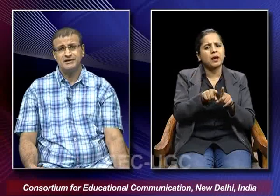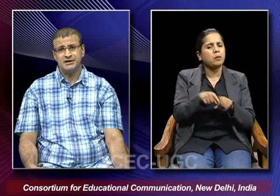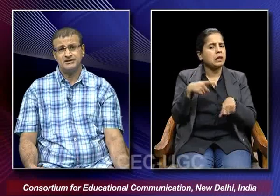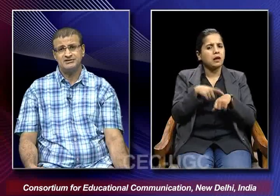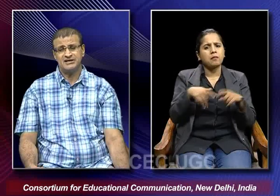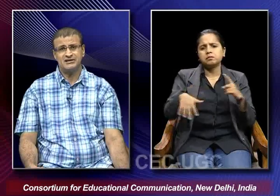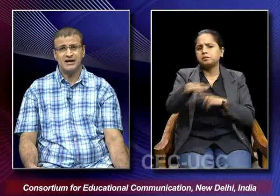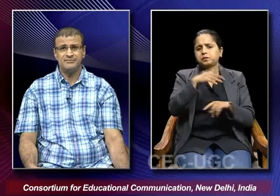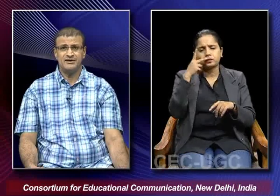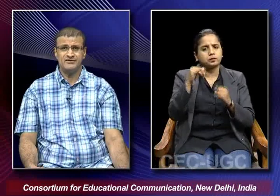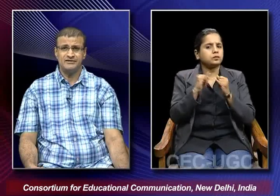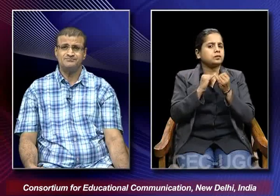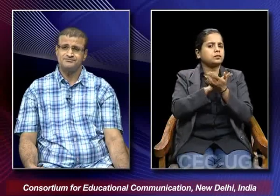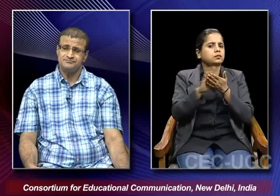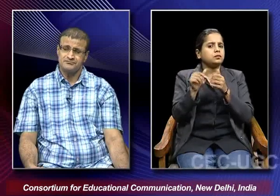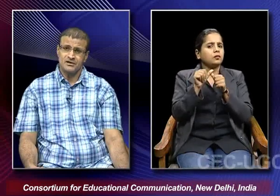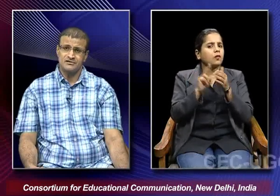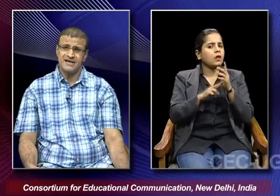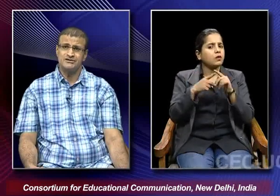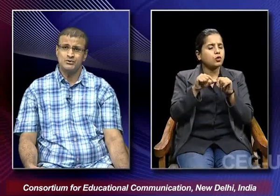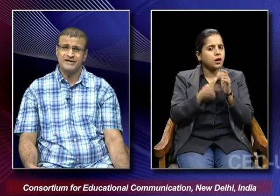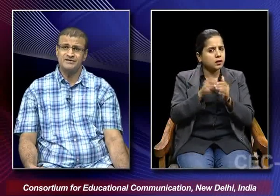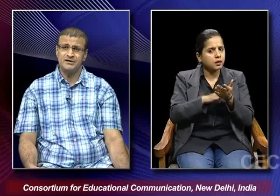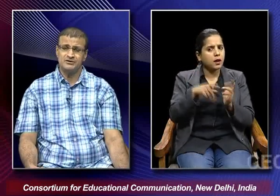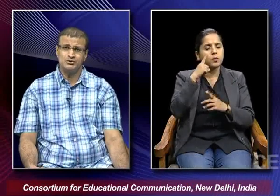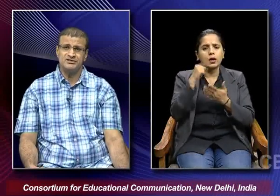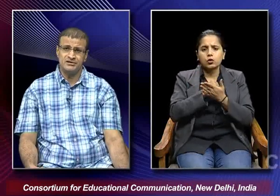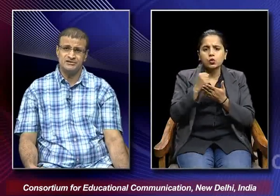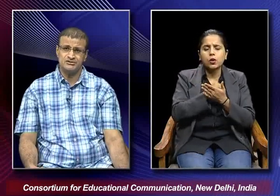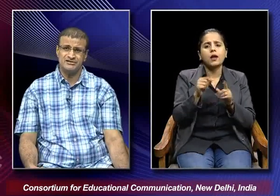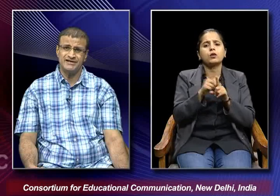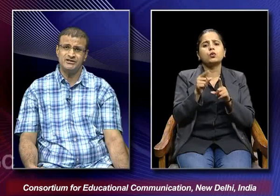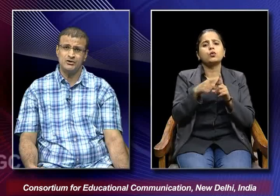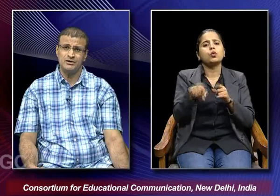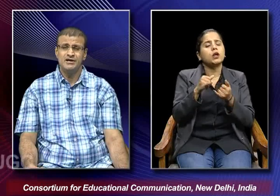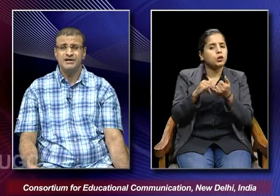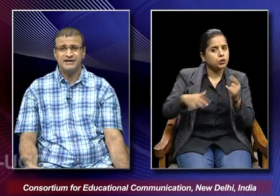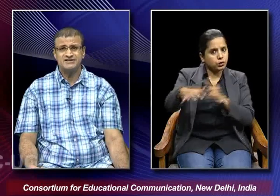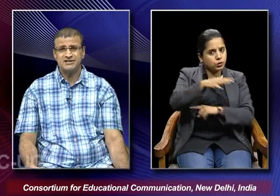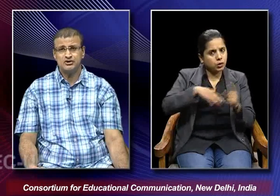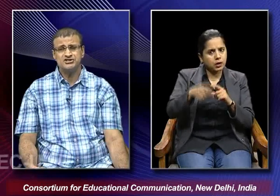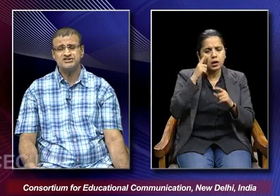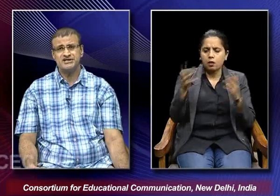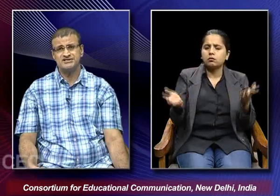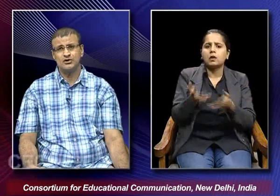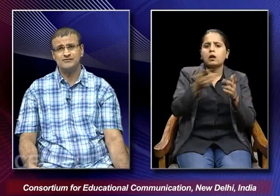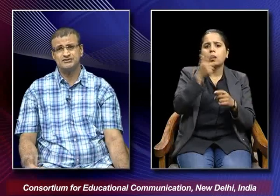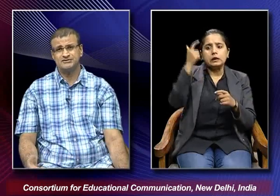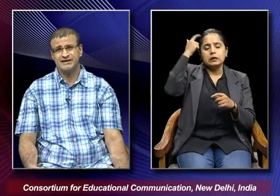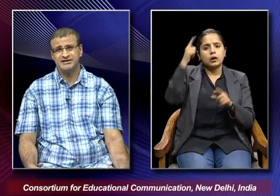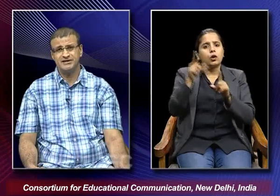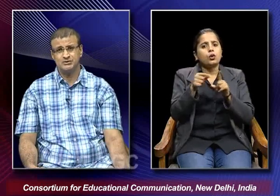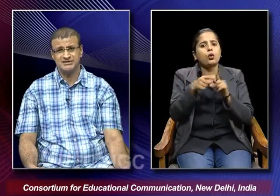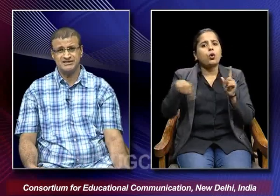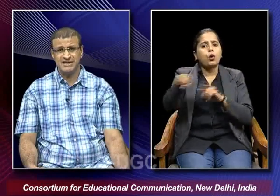shantaram in a way tries to take to the society or raise the consciousness of the